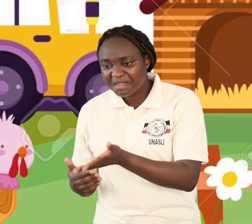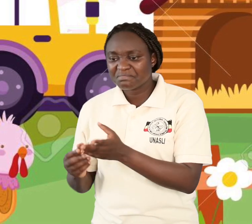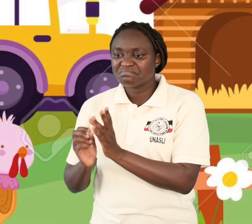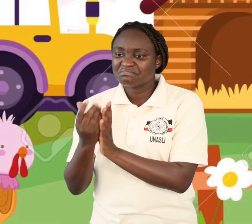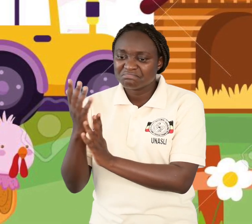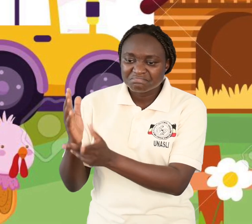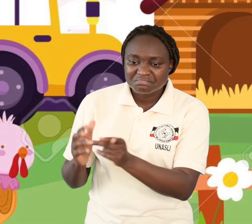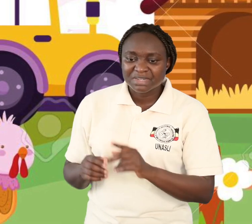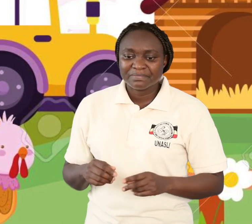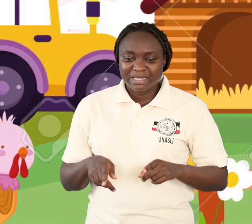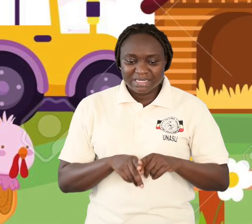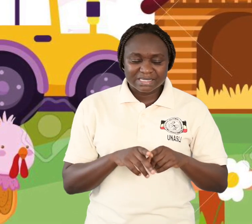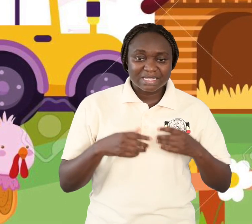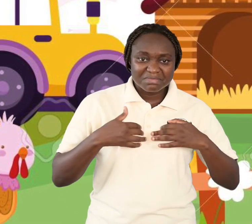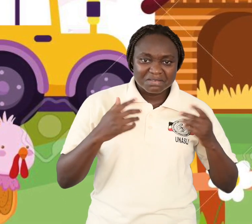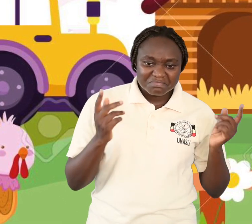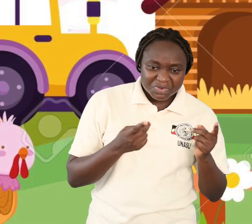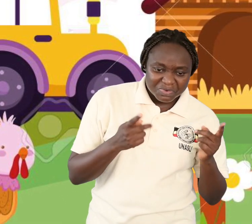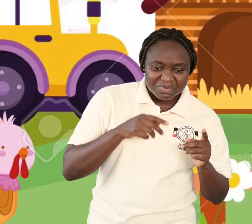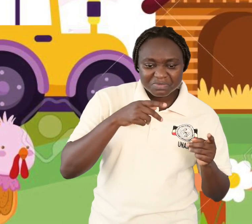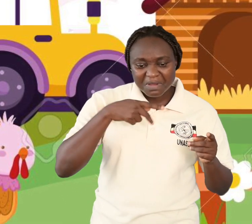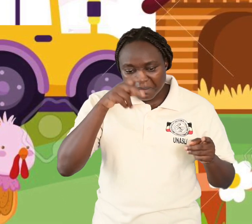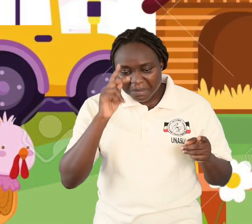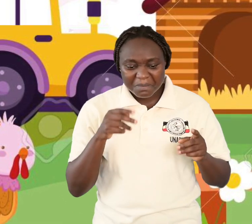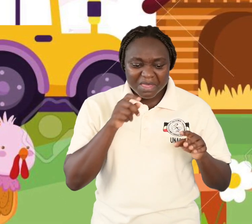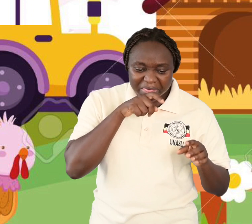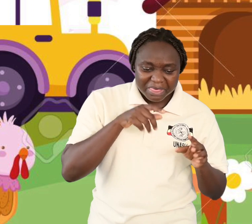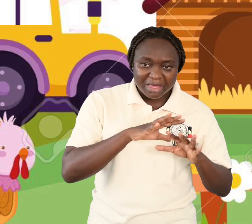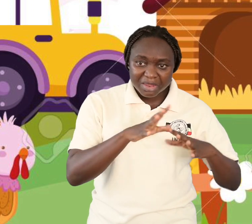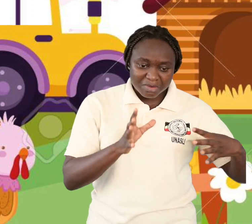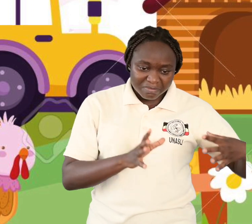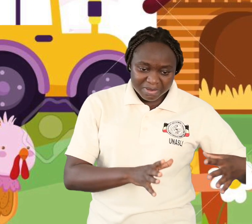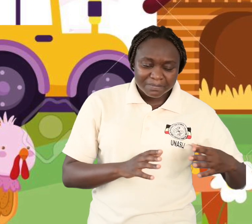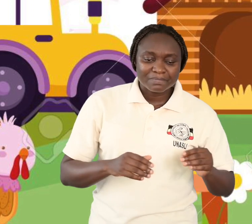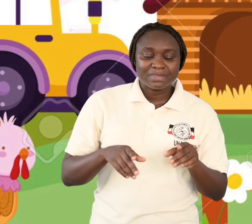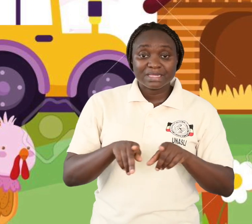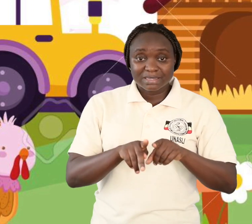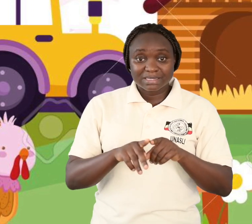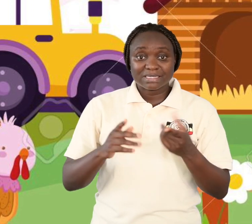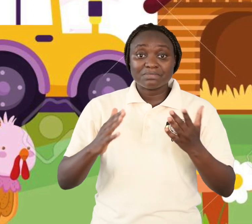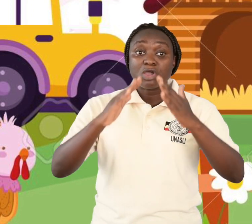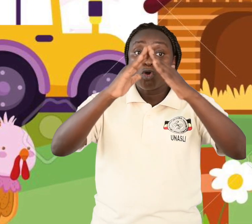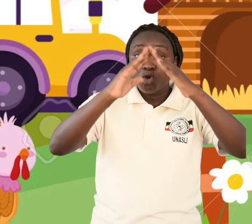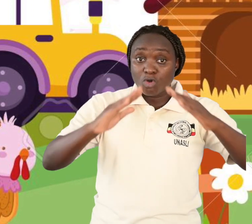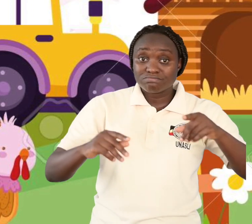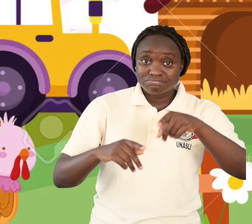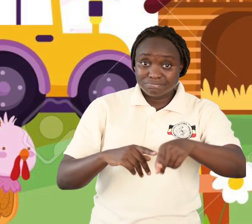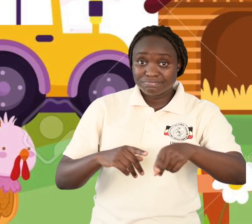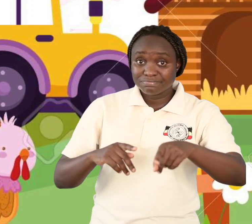places where the animals live. And then we have the family house.